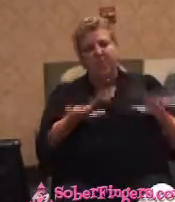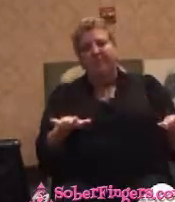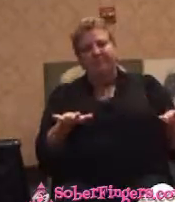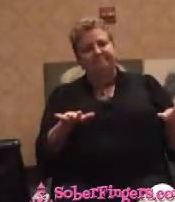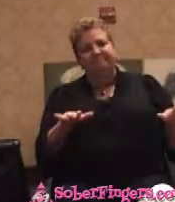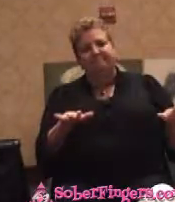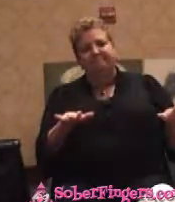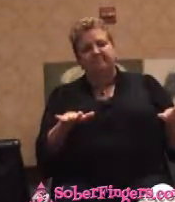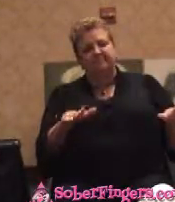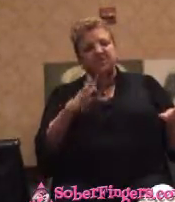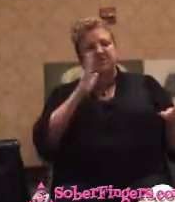She'll be dead in a year.